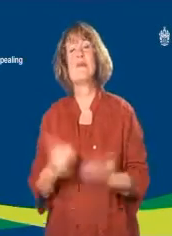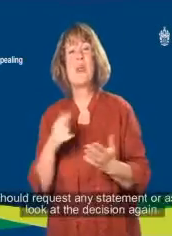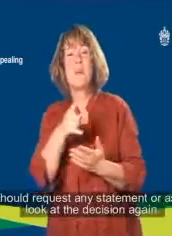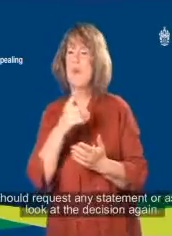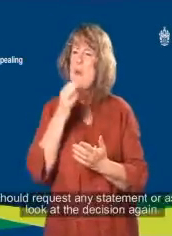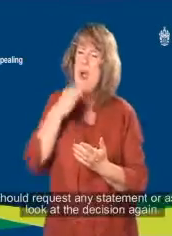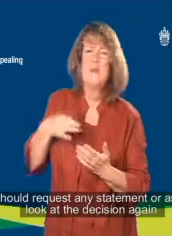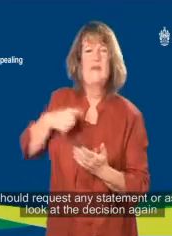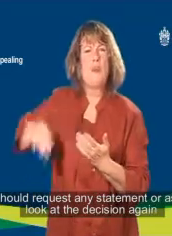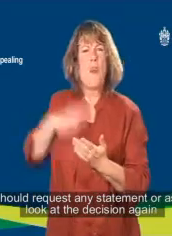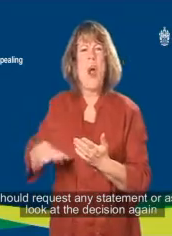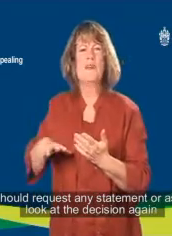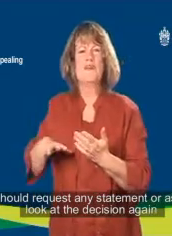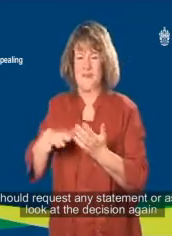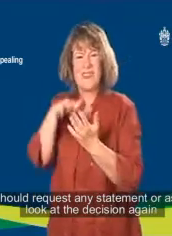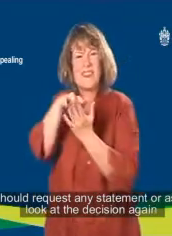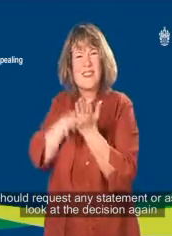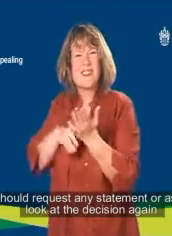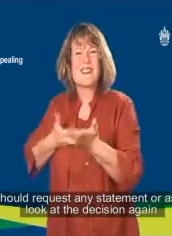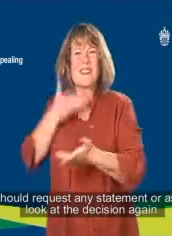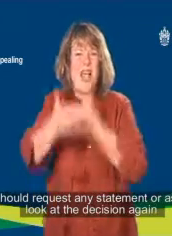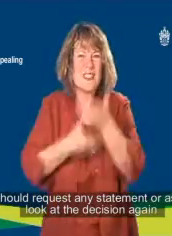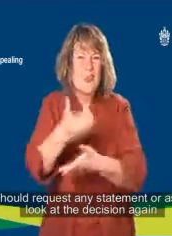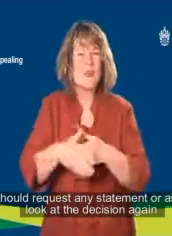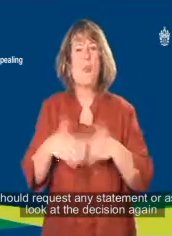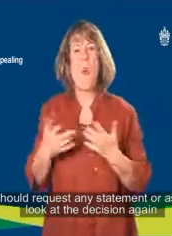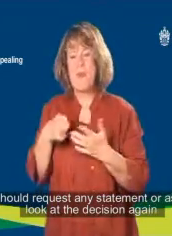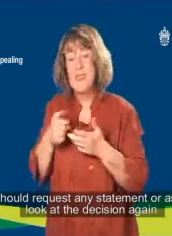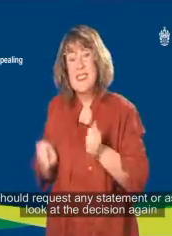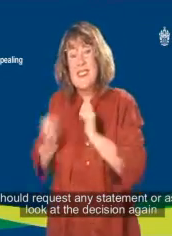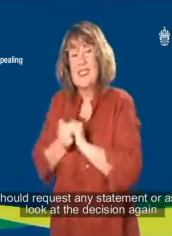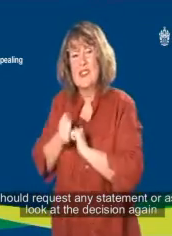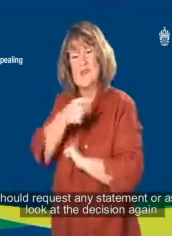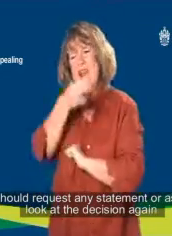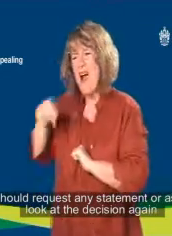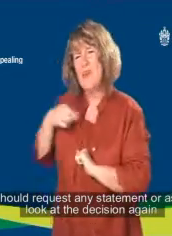You should request any statement or ask us to look at the decision again